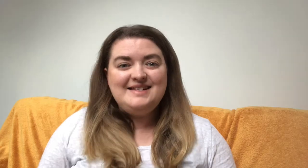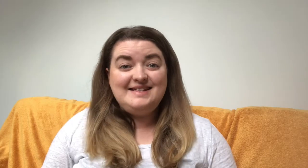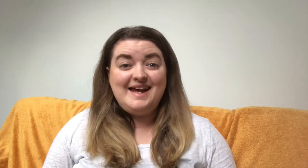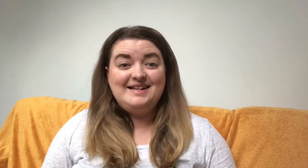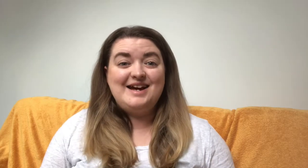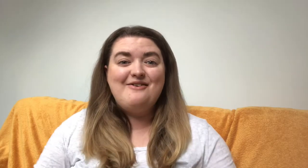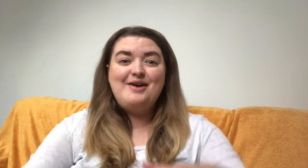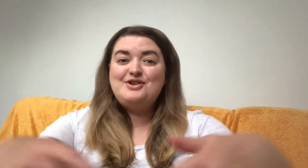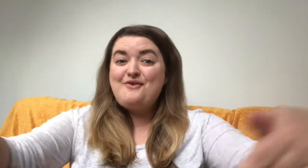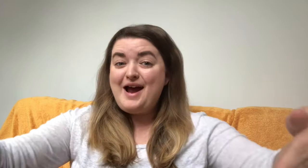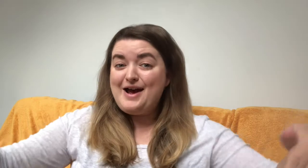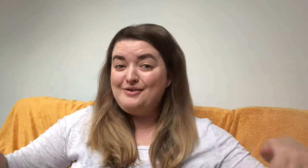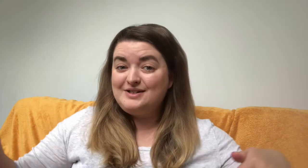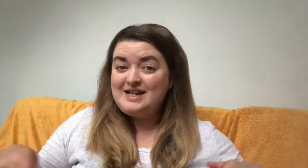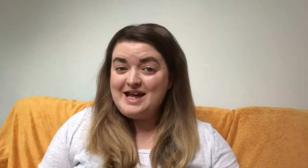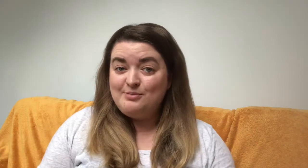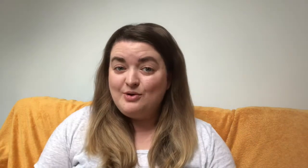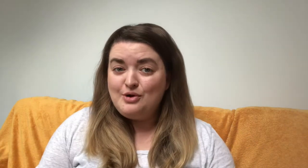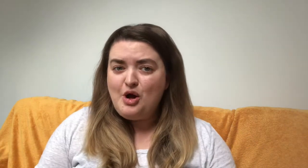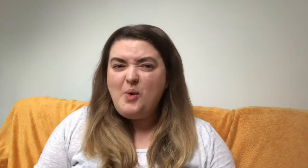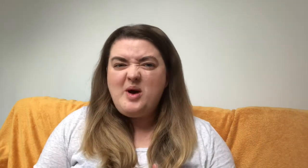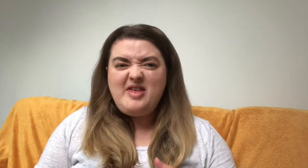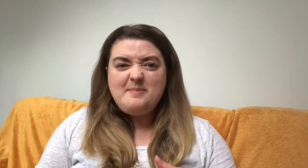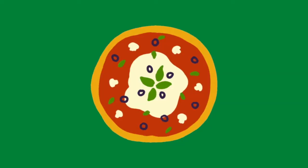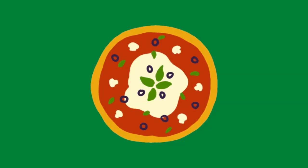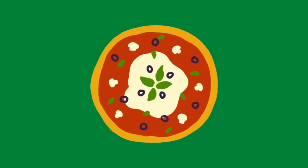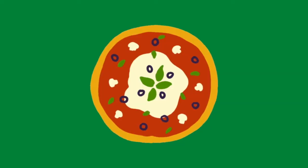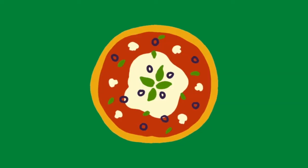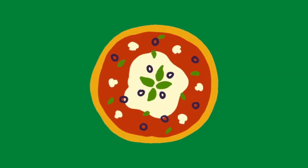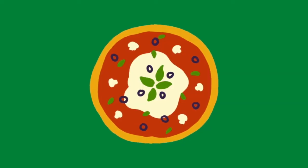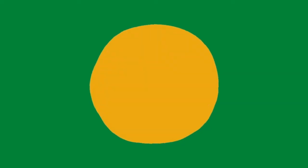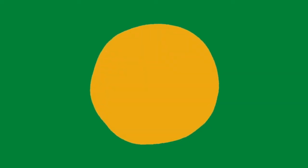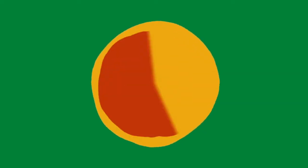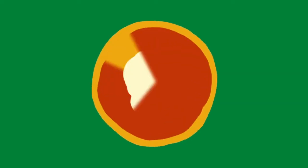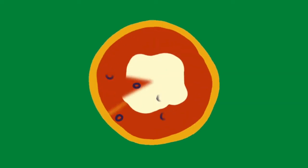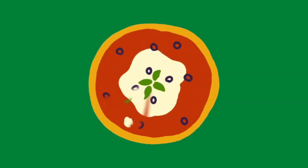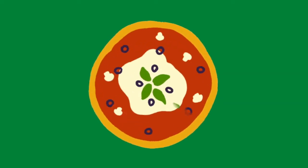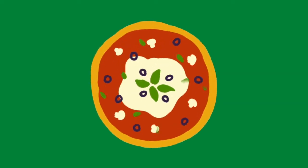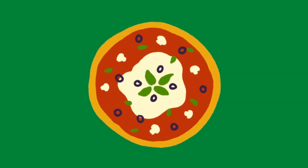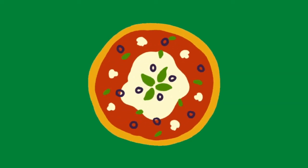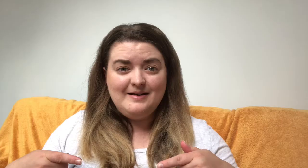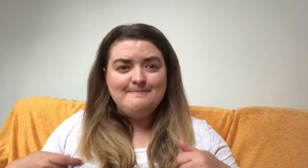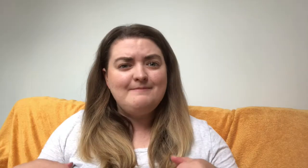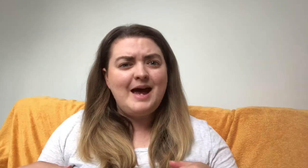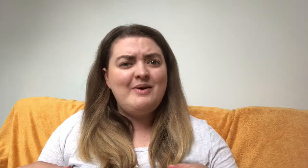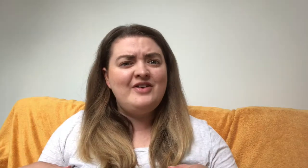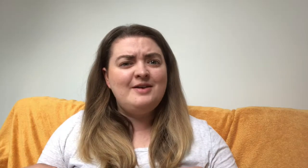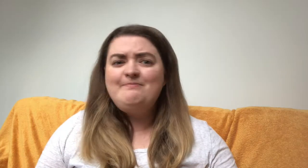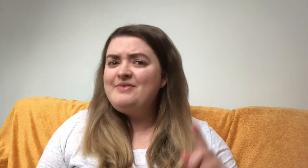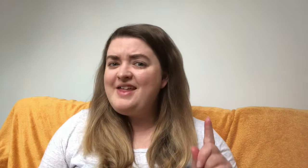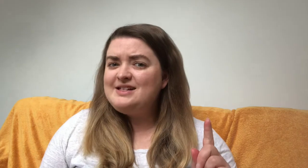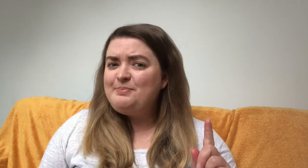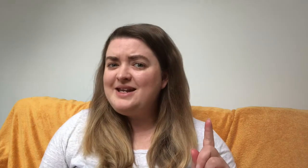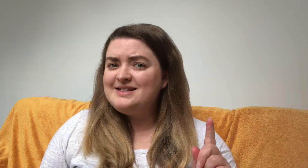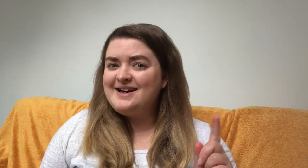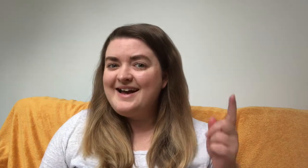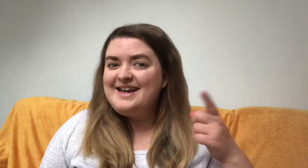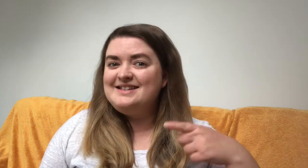sit around a round table with a massive pizza in the middle. However, this pizza is